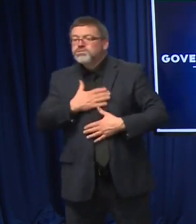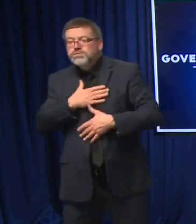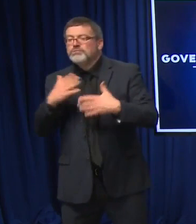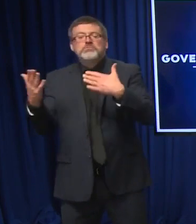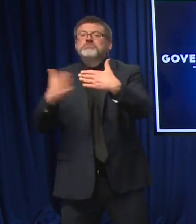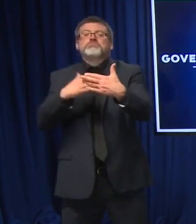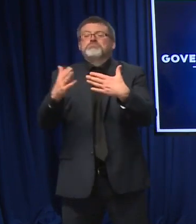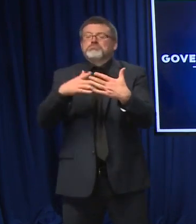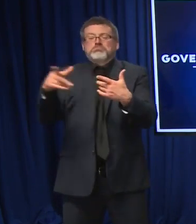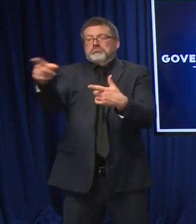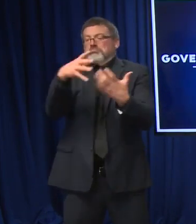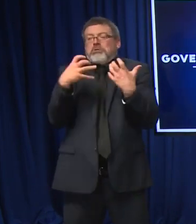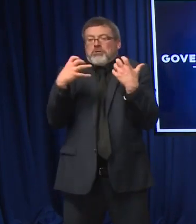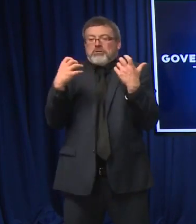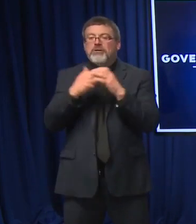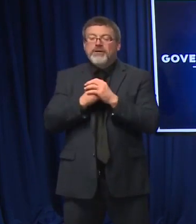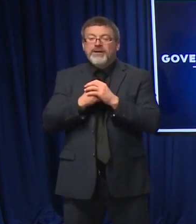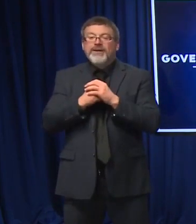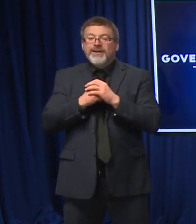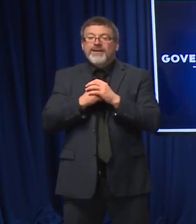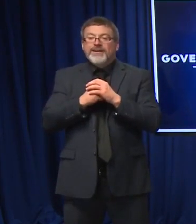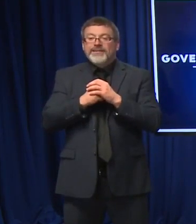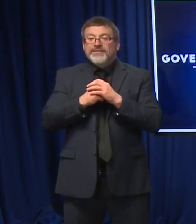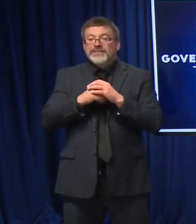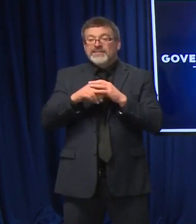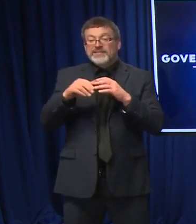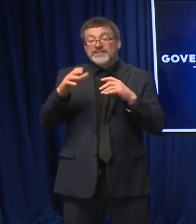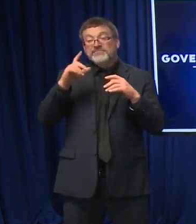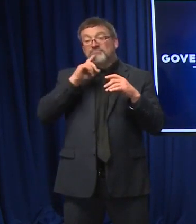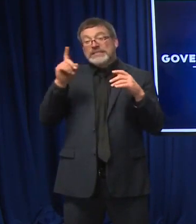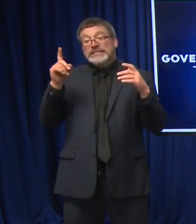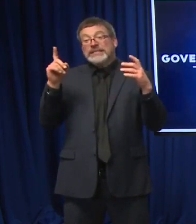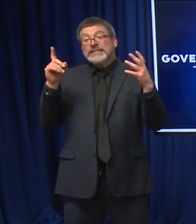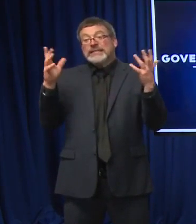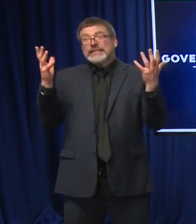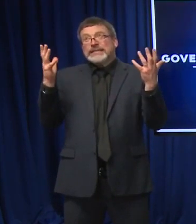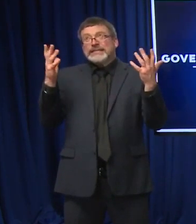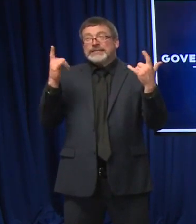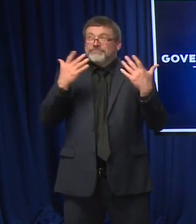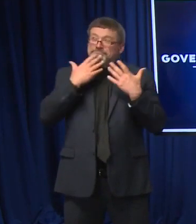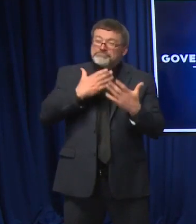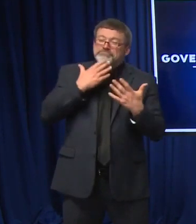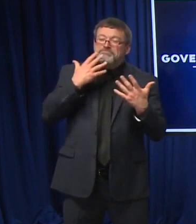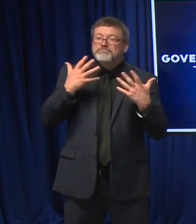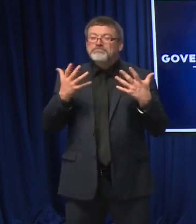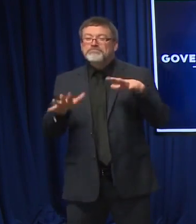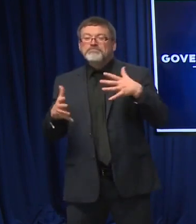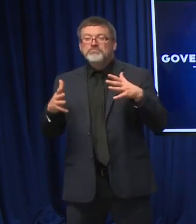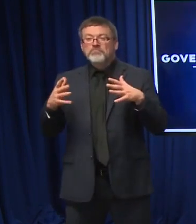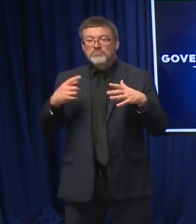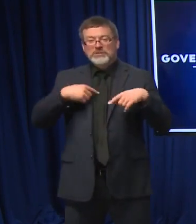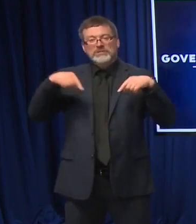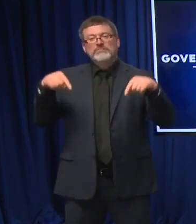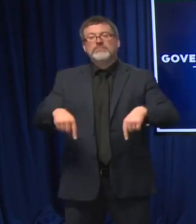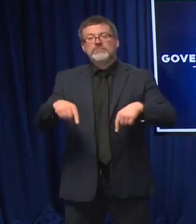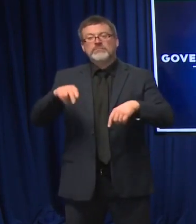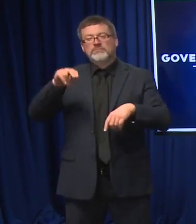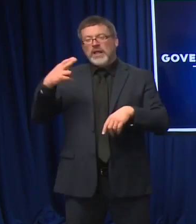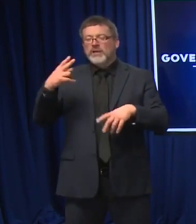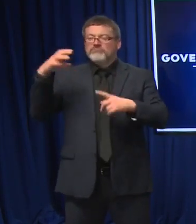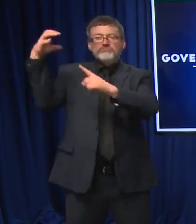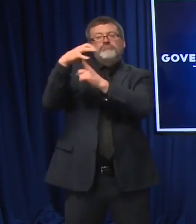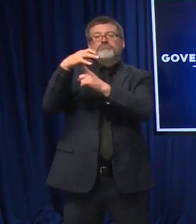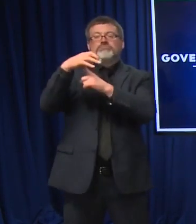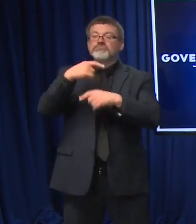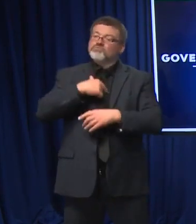it might be. It is really a day of gratitude and blessings, and we're in the state of New Hampshire. It's pretty awesome. We are incredibly